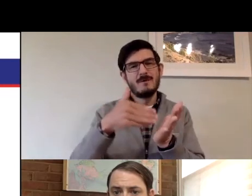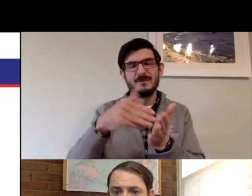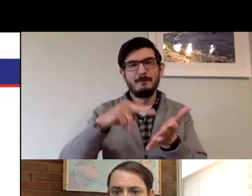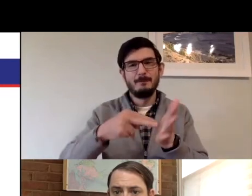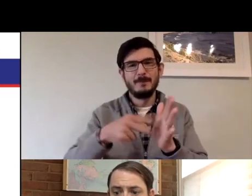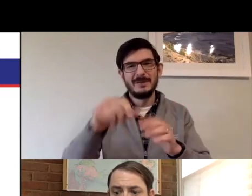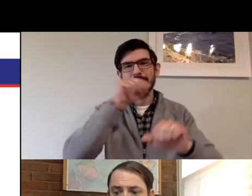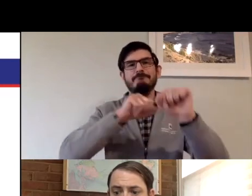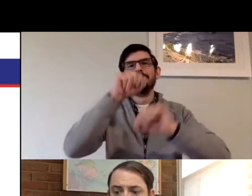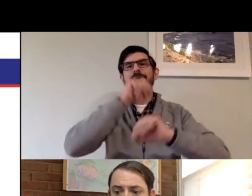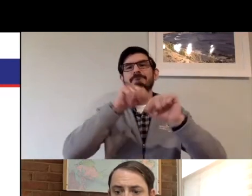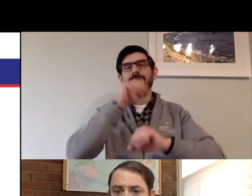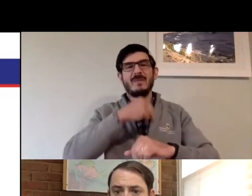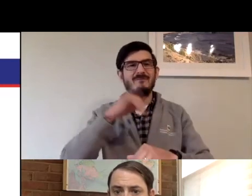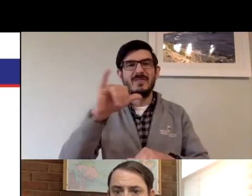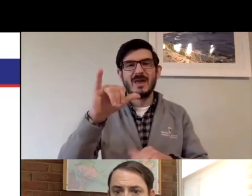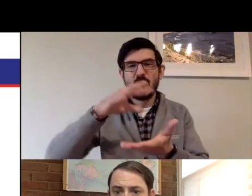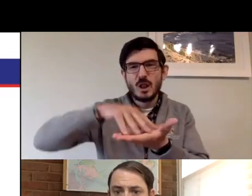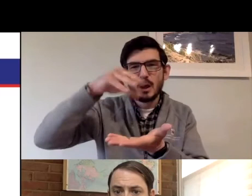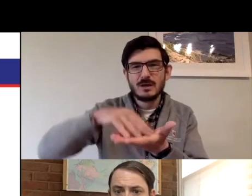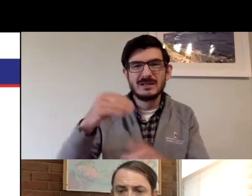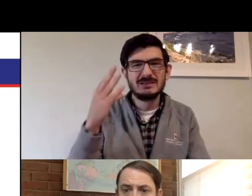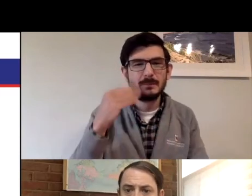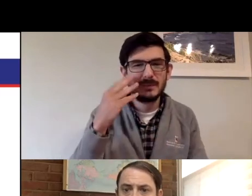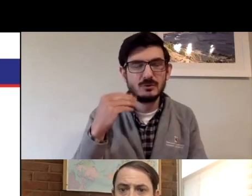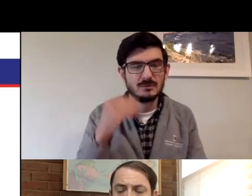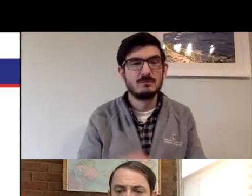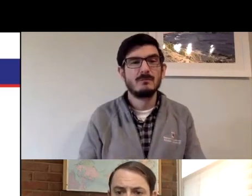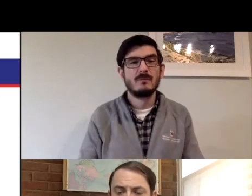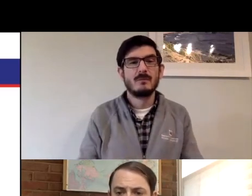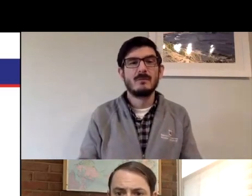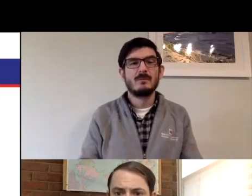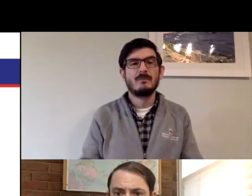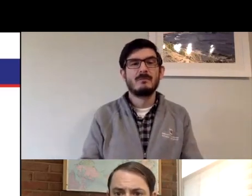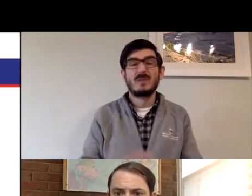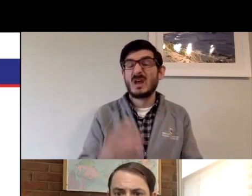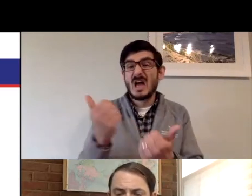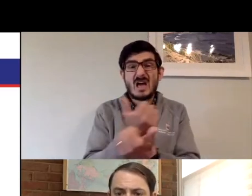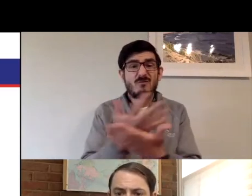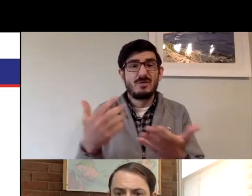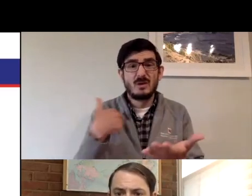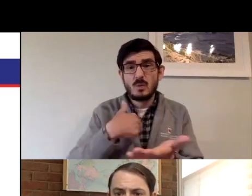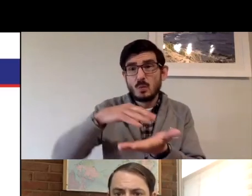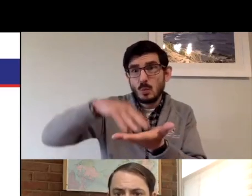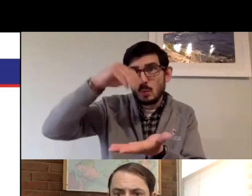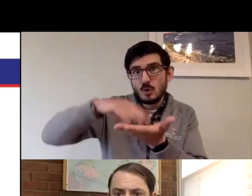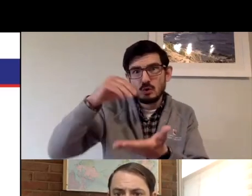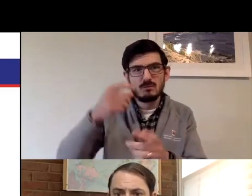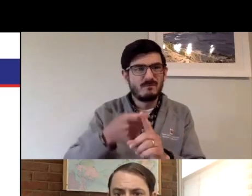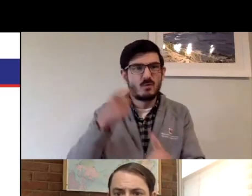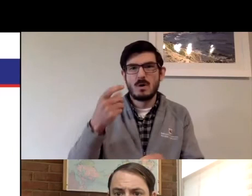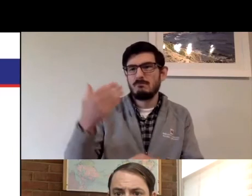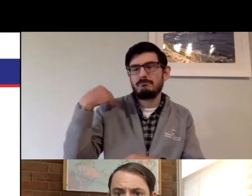celebration being the first quite often means that you are the one who has to iron out all the kinks and you get all of what we'll call learning experiences.